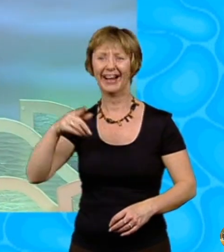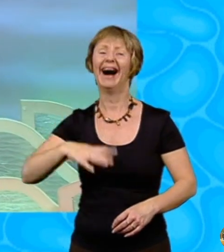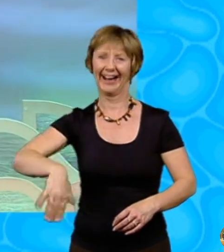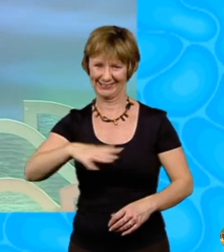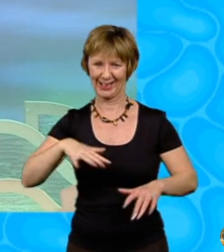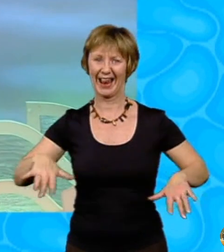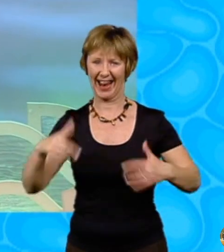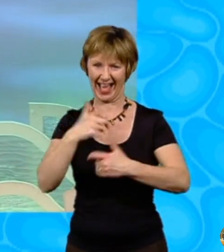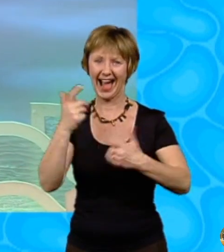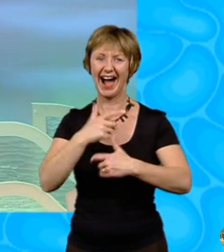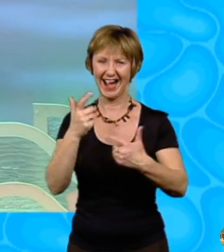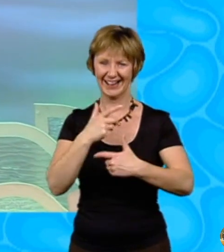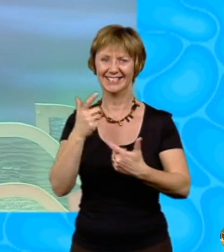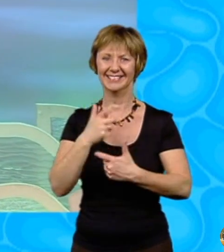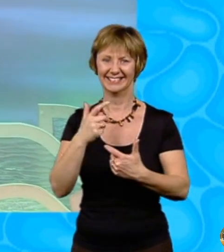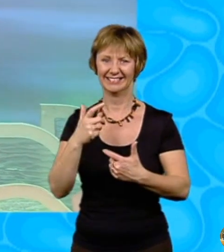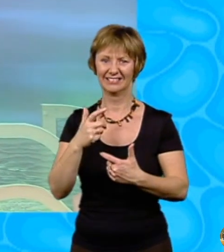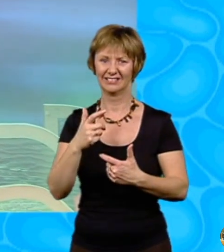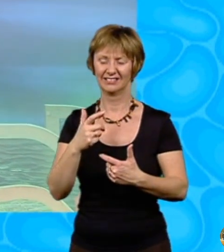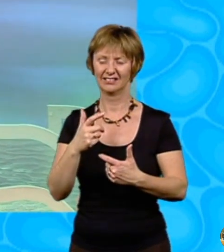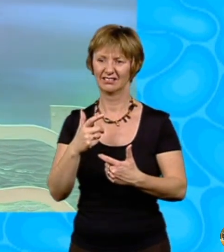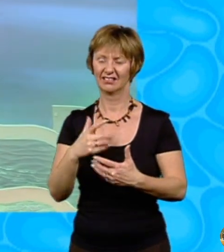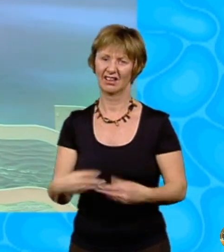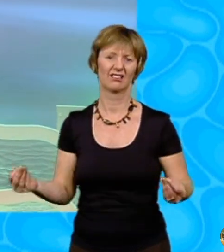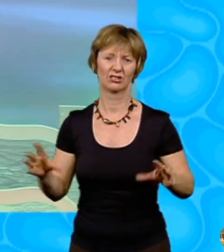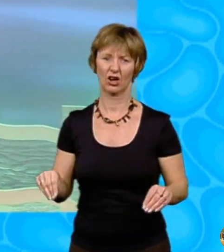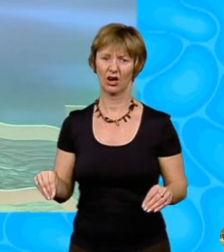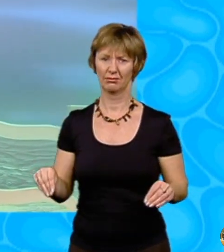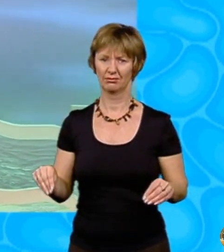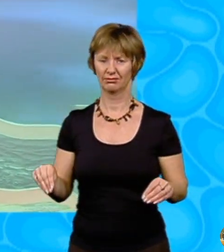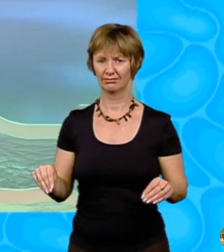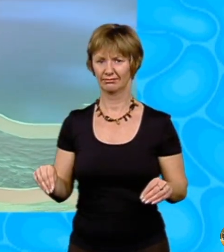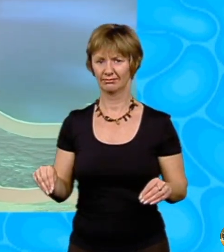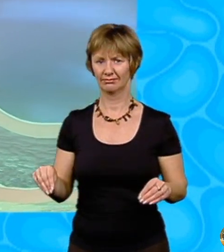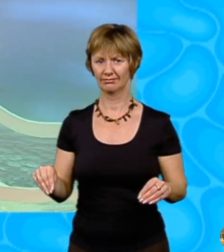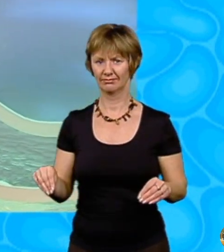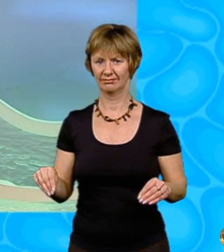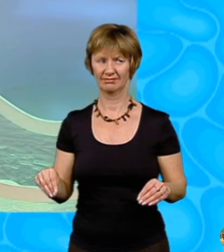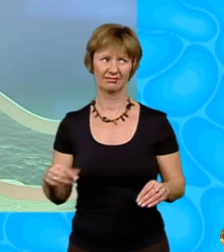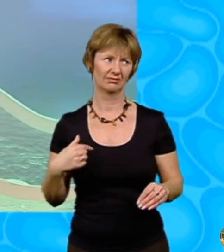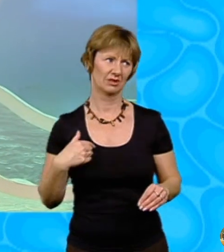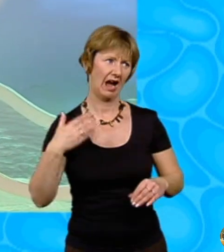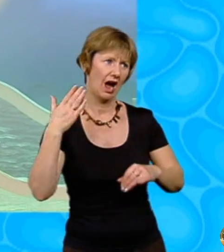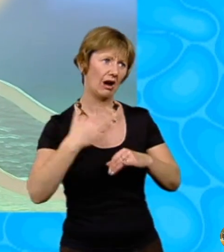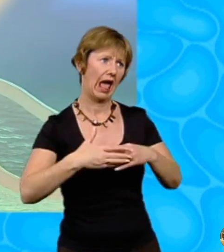on Miss Porter's head. But it didn't last long. This was our very last day with our teacher.